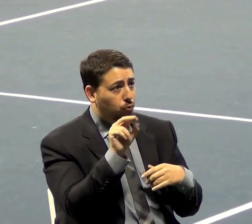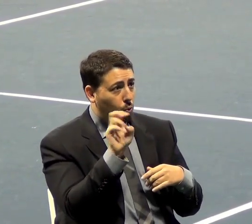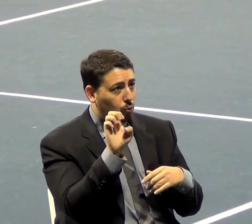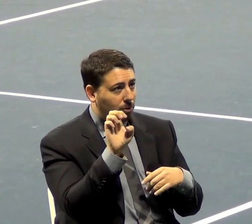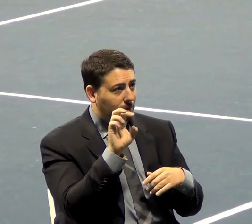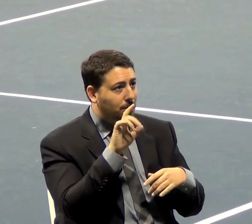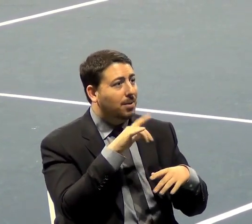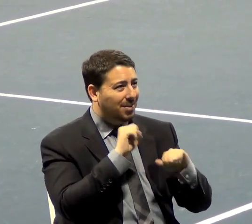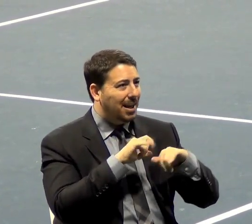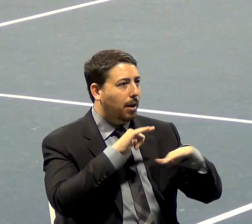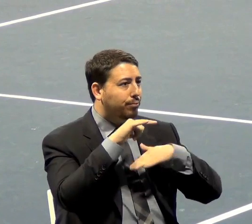months and months at a time.